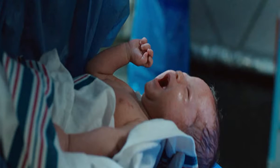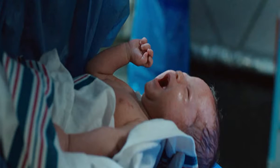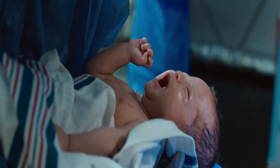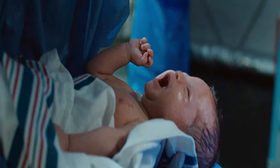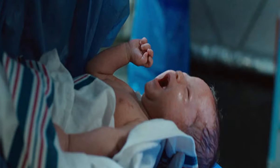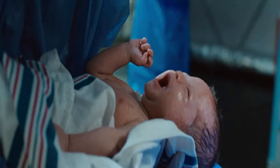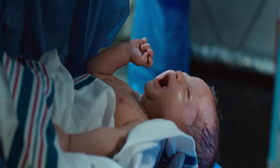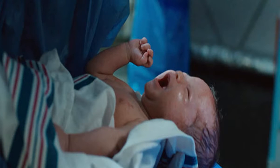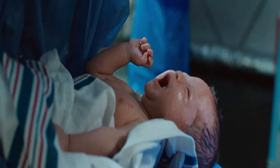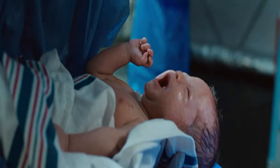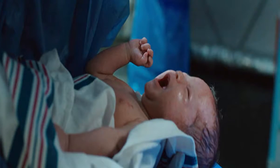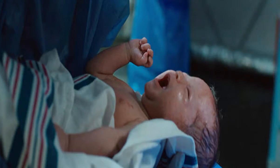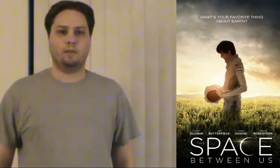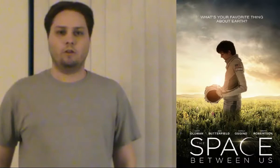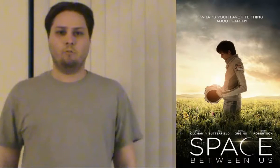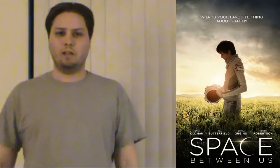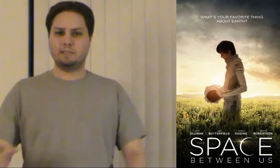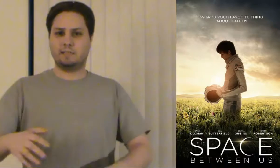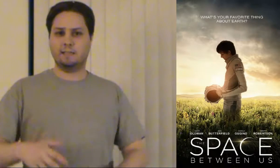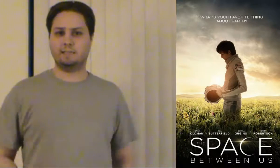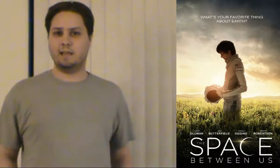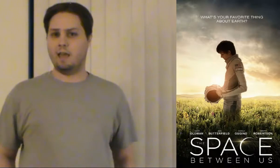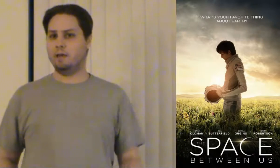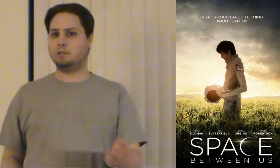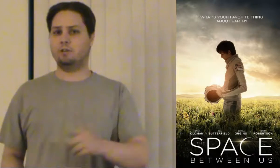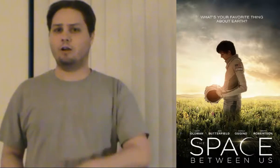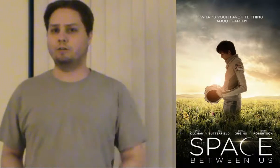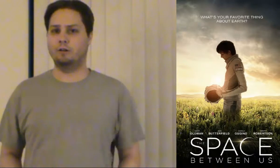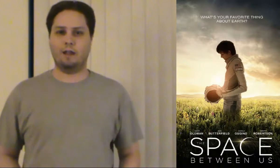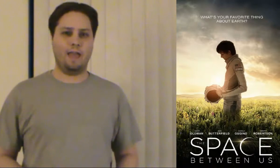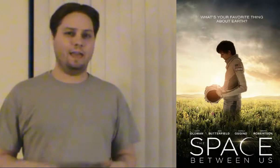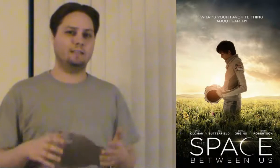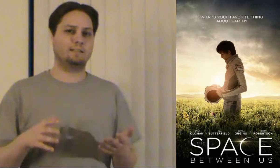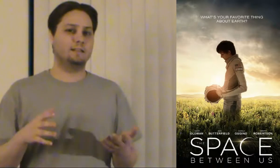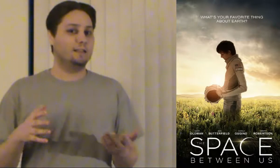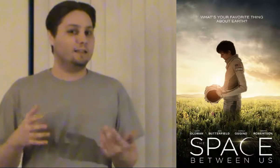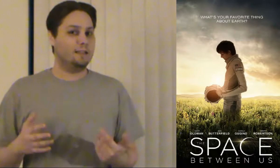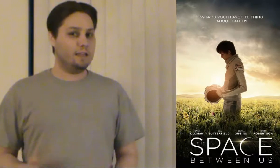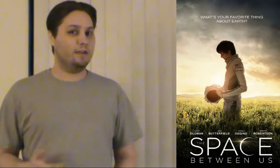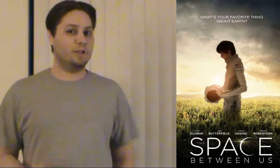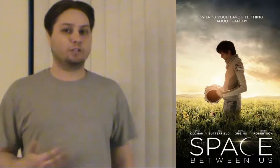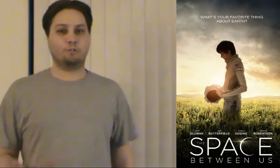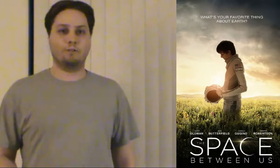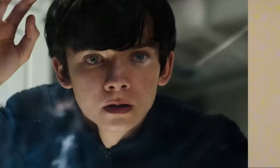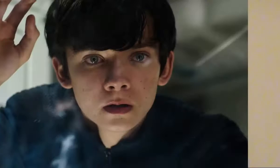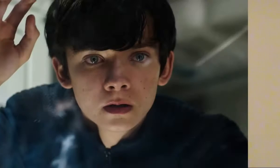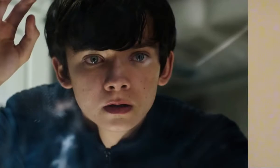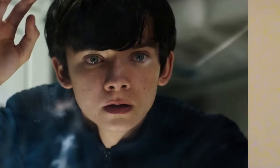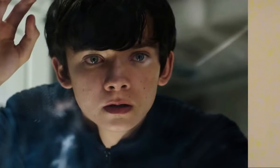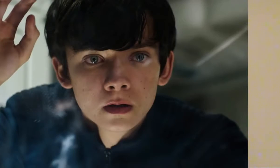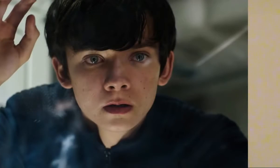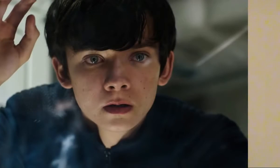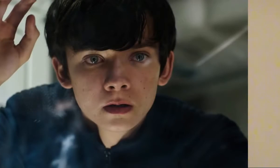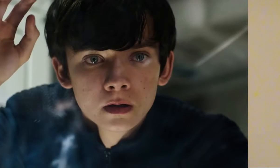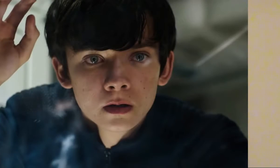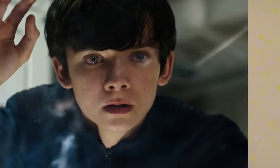secret. Well, this kid's name is Gardner, and he eventually grows up to be Aster